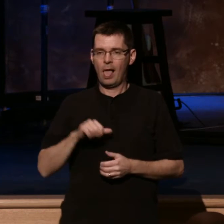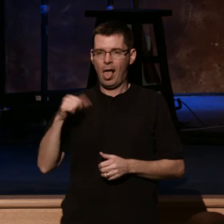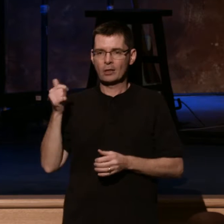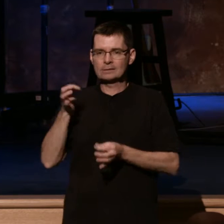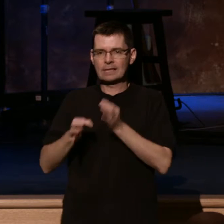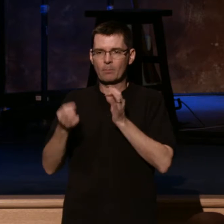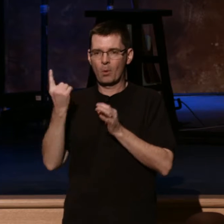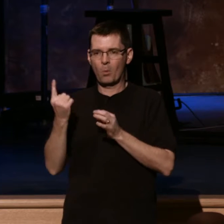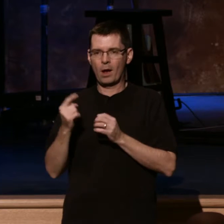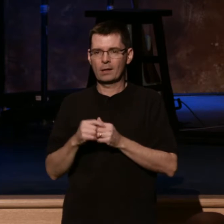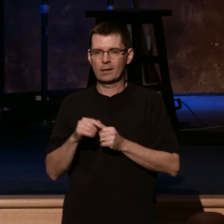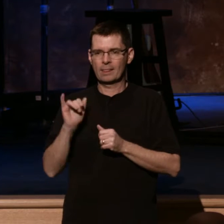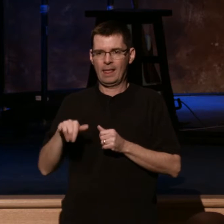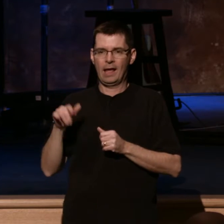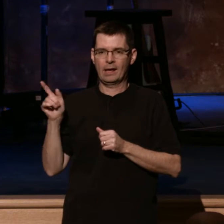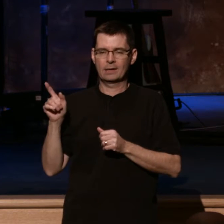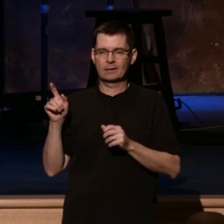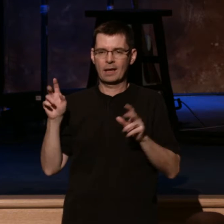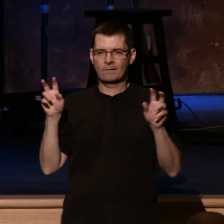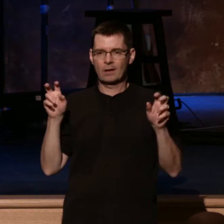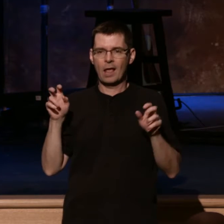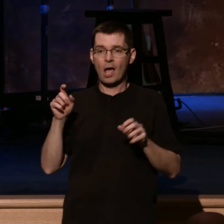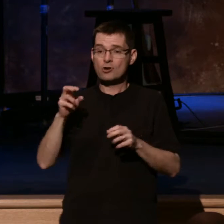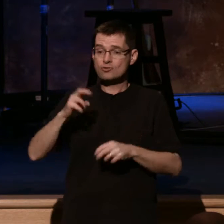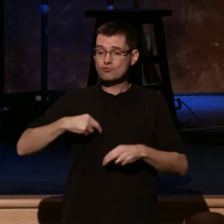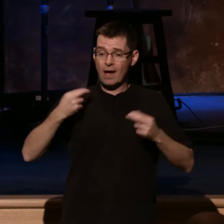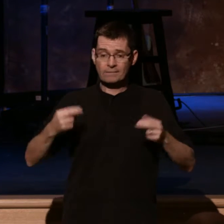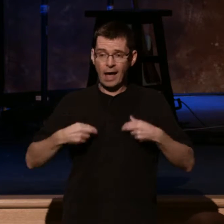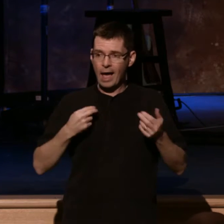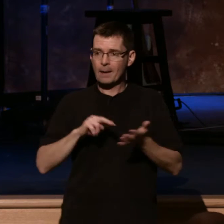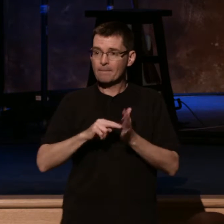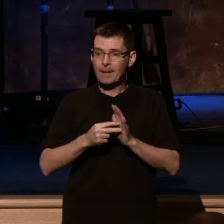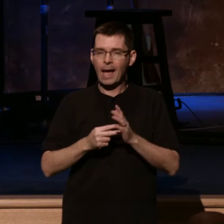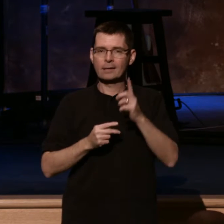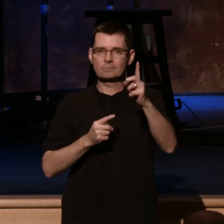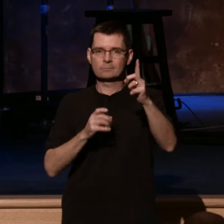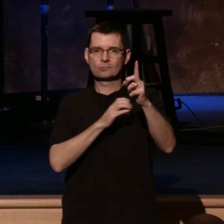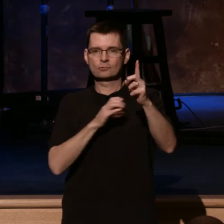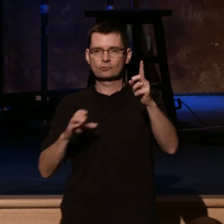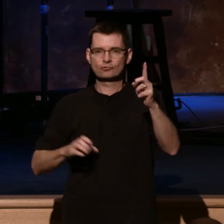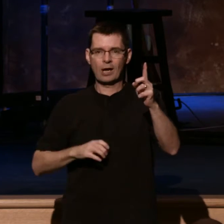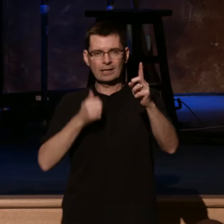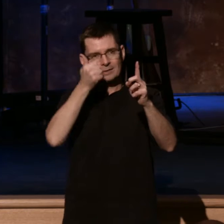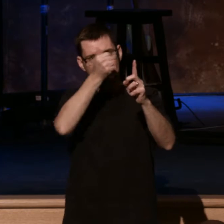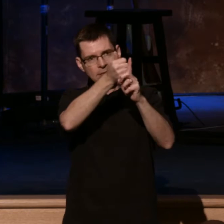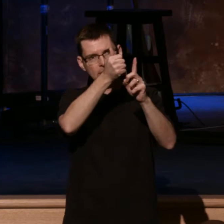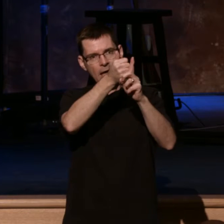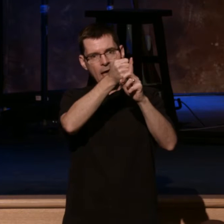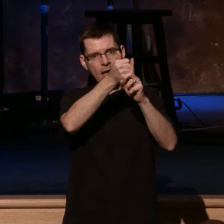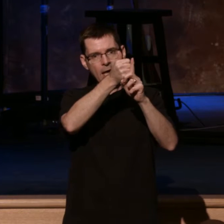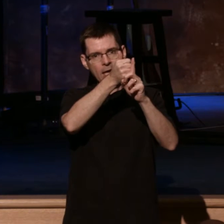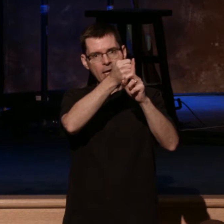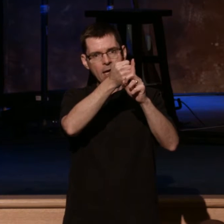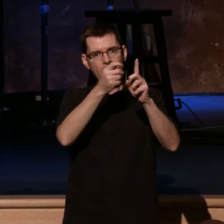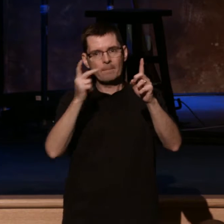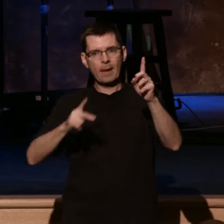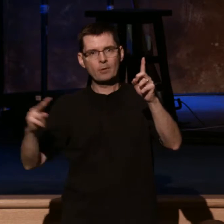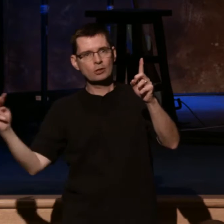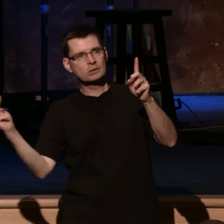Stephen Olford. This is my favorite. Revival is ultimately Christ, Himself, seen, felt, heard,